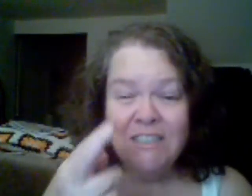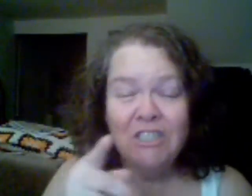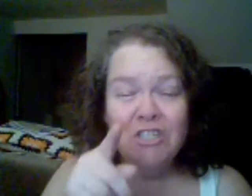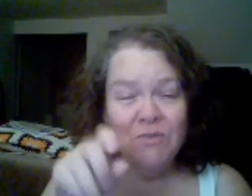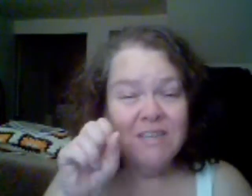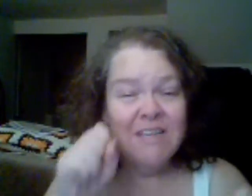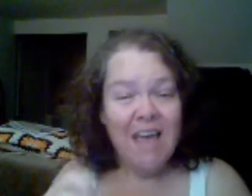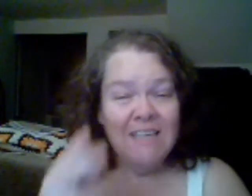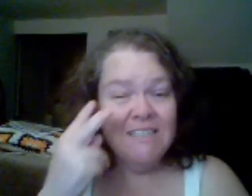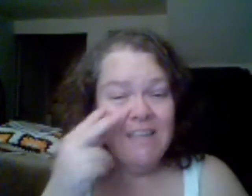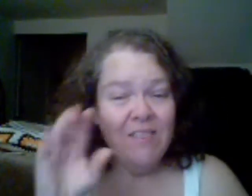just had to tell.